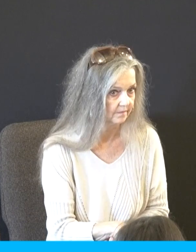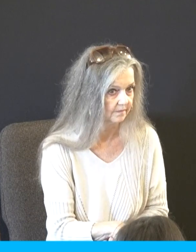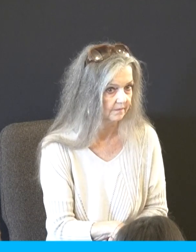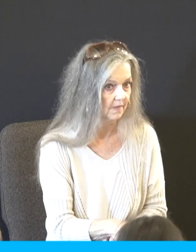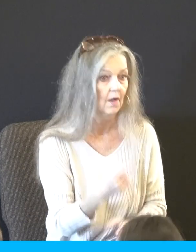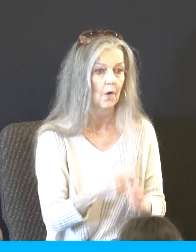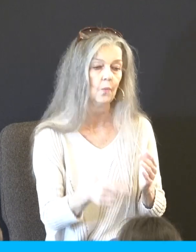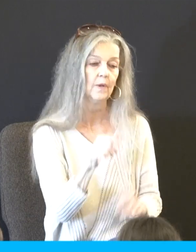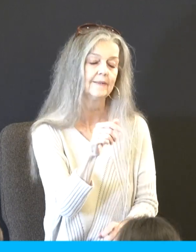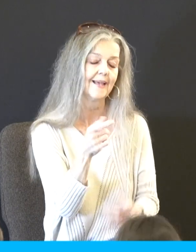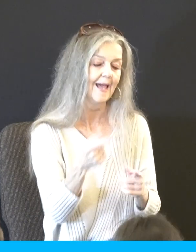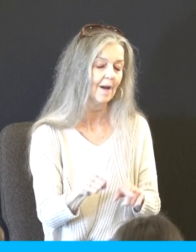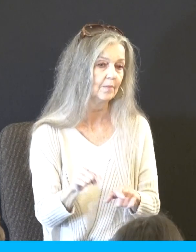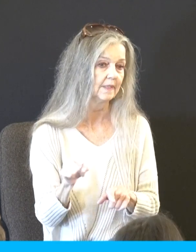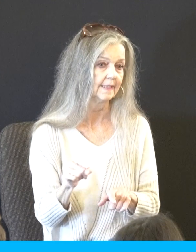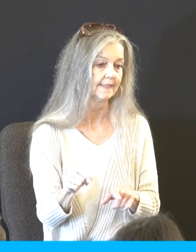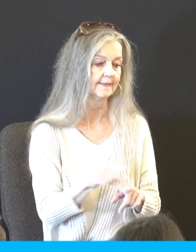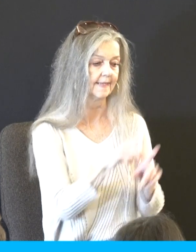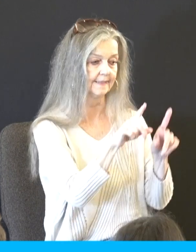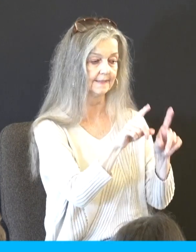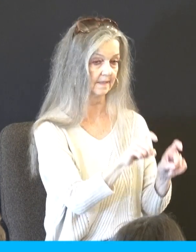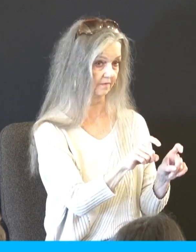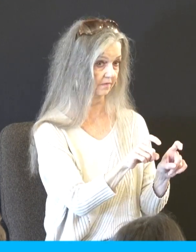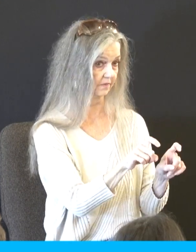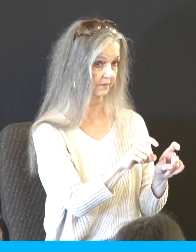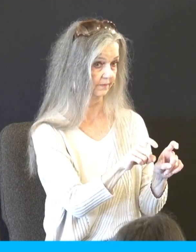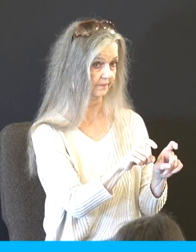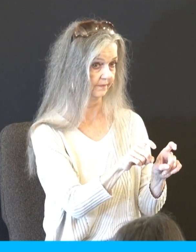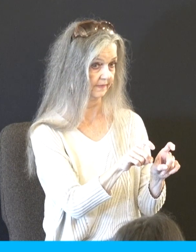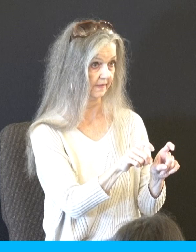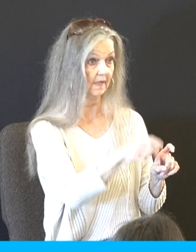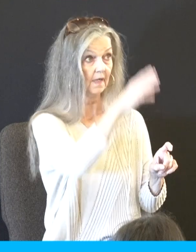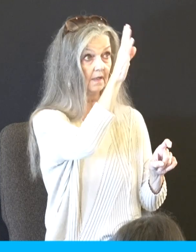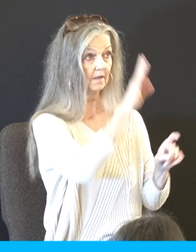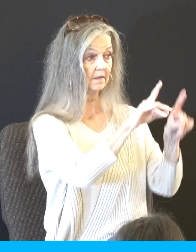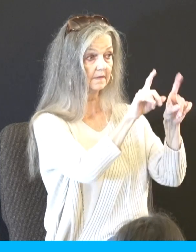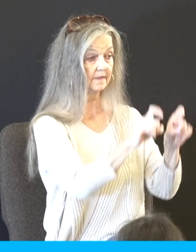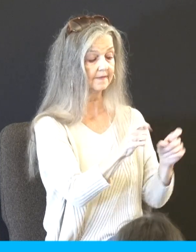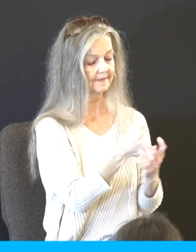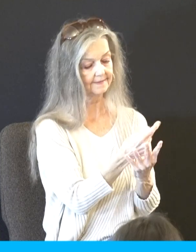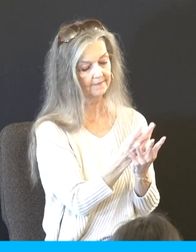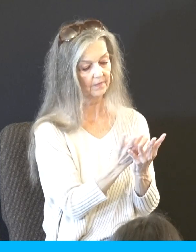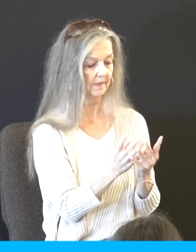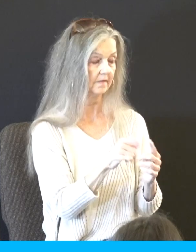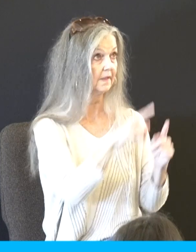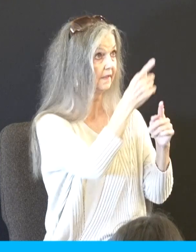What's happening here is a test, see? And God is testing a number of things. Moses, Aaron,